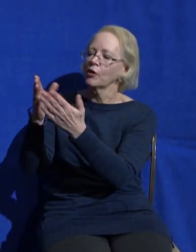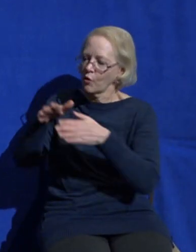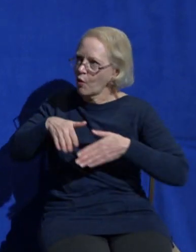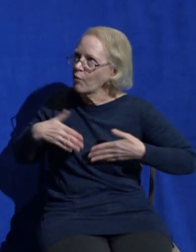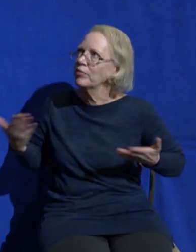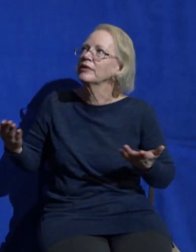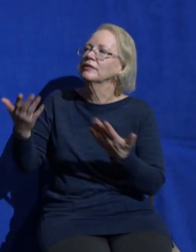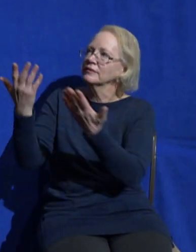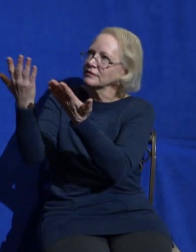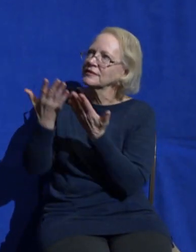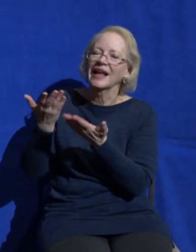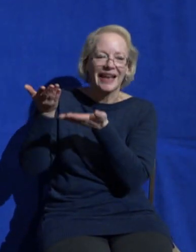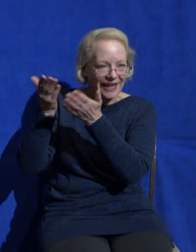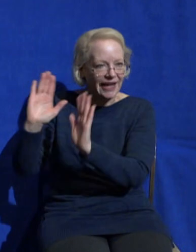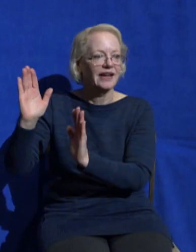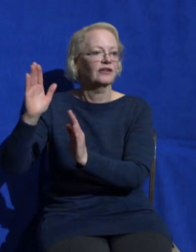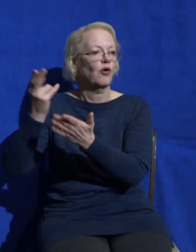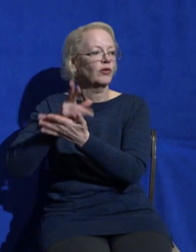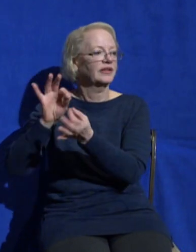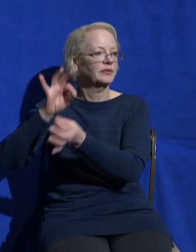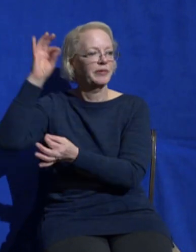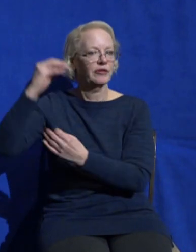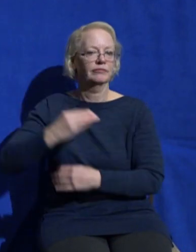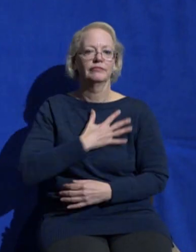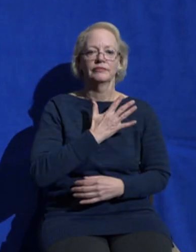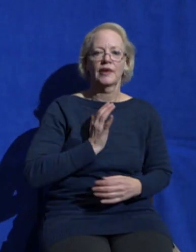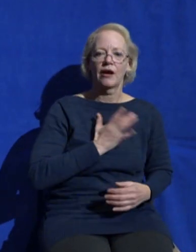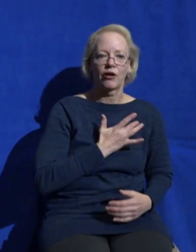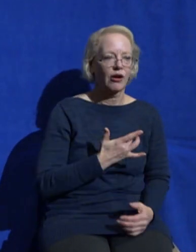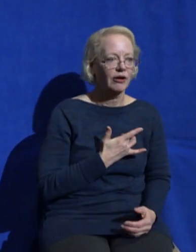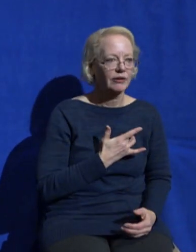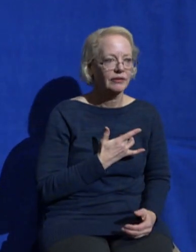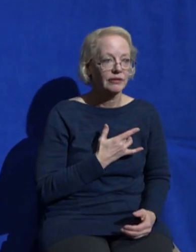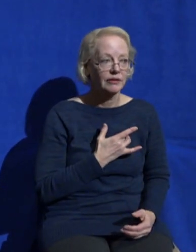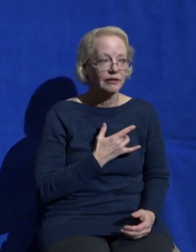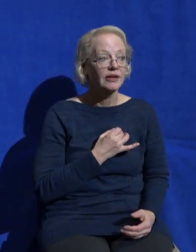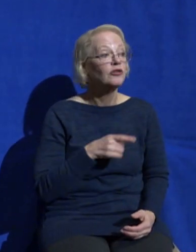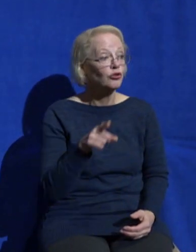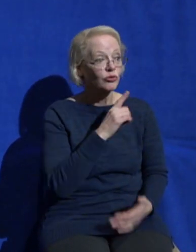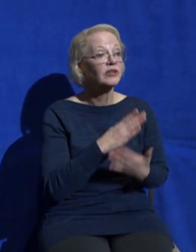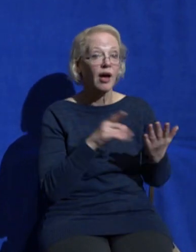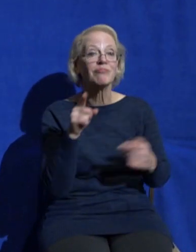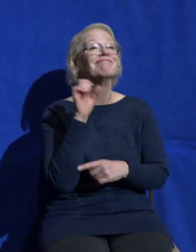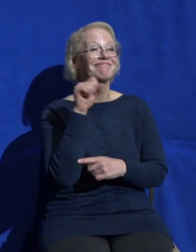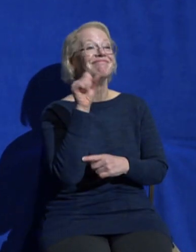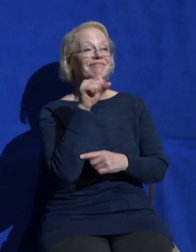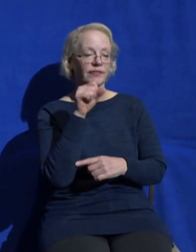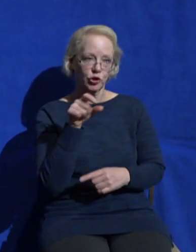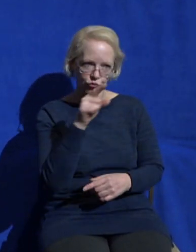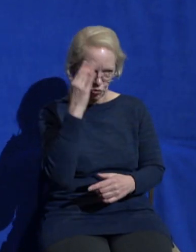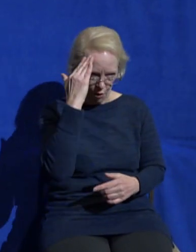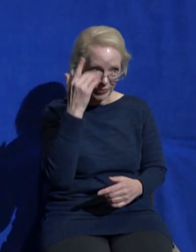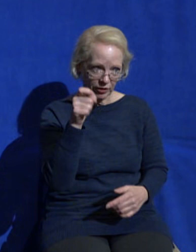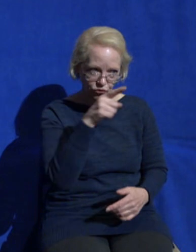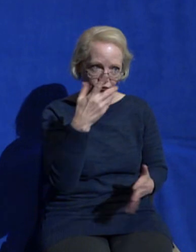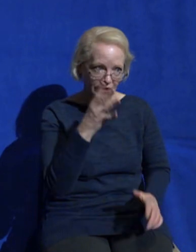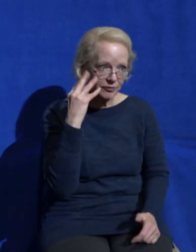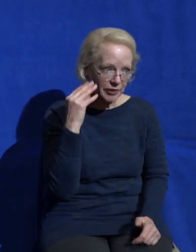telling you some some y'all already know what I'm talking about because you've experienced it it's difficult to describe but I'm just telling you there is a supernatural